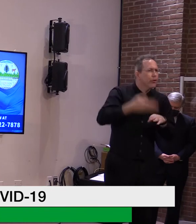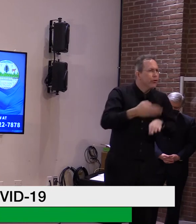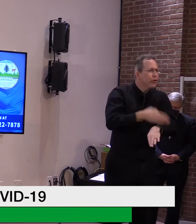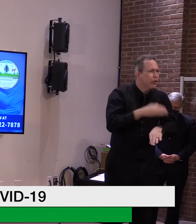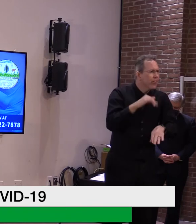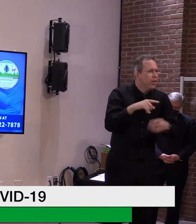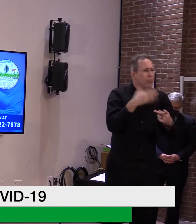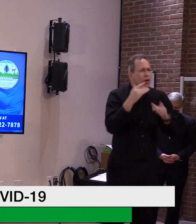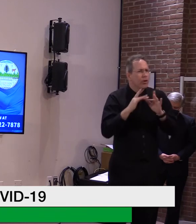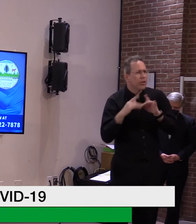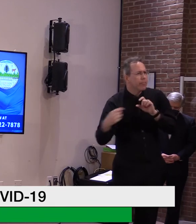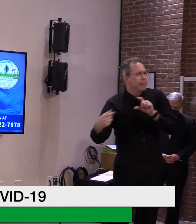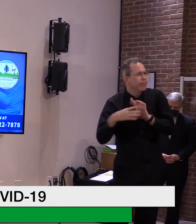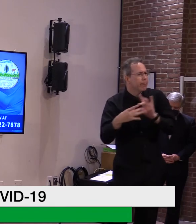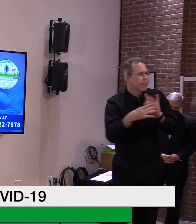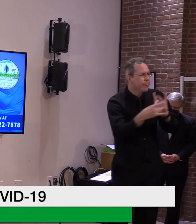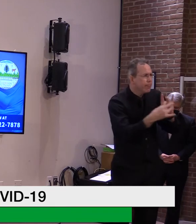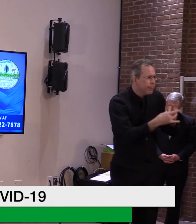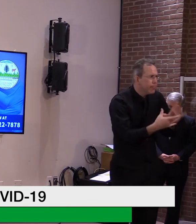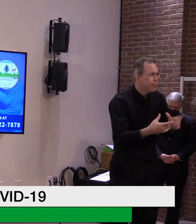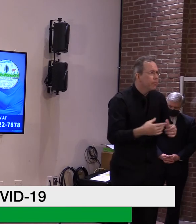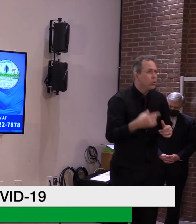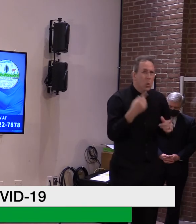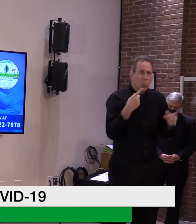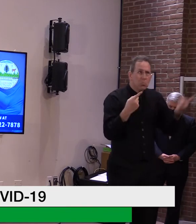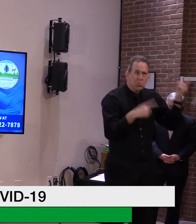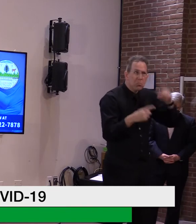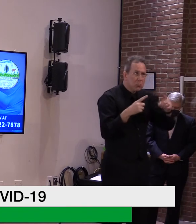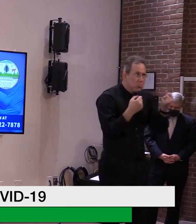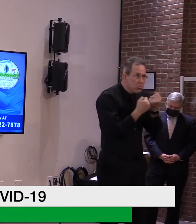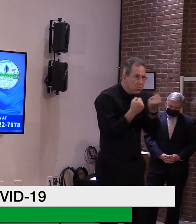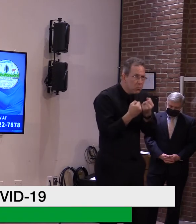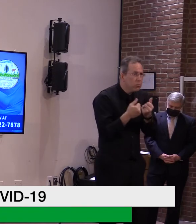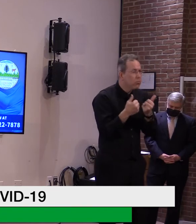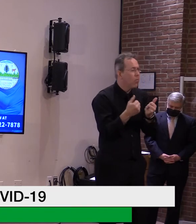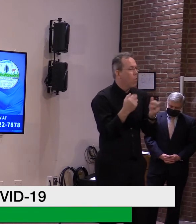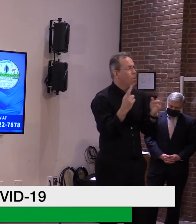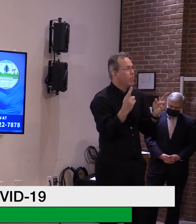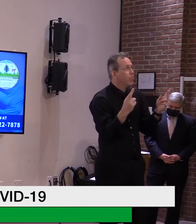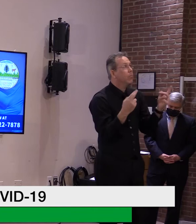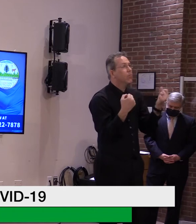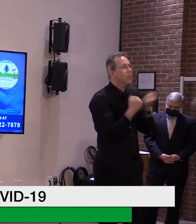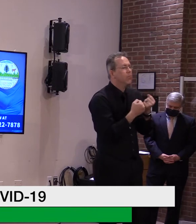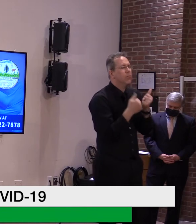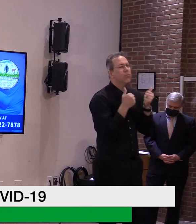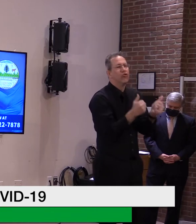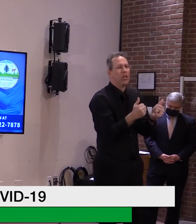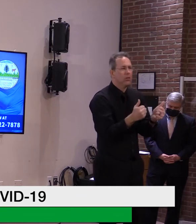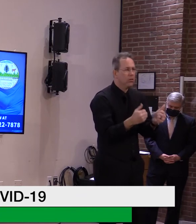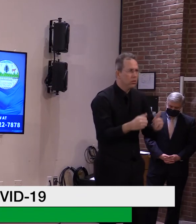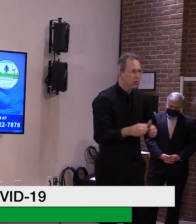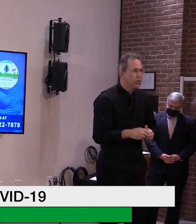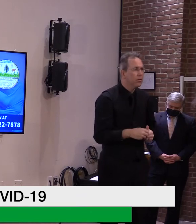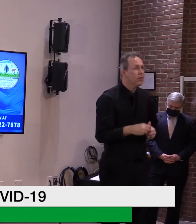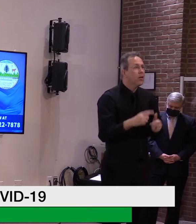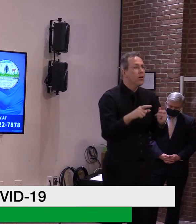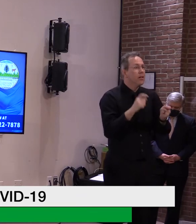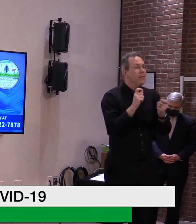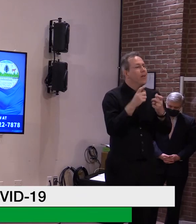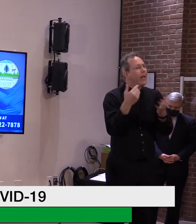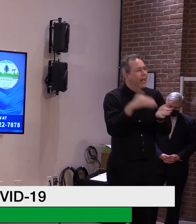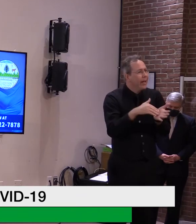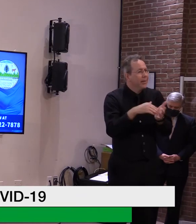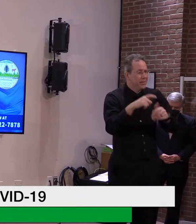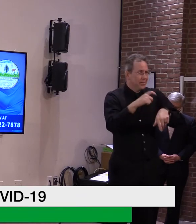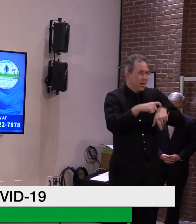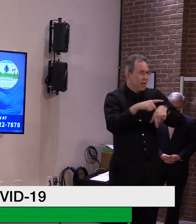So again, too early to say exactly what it'll mean for some of the, some of those districts, as